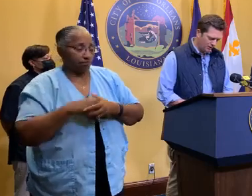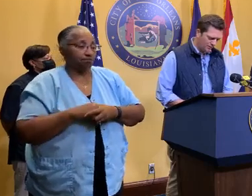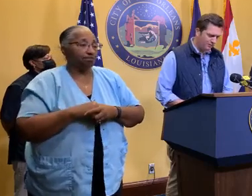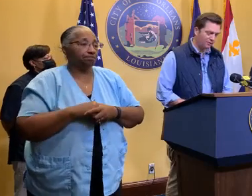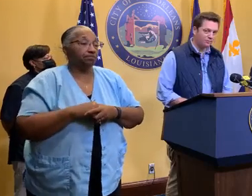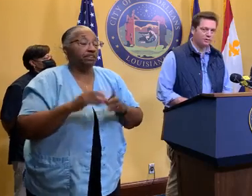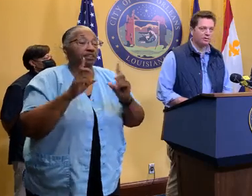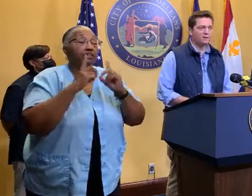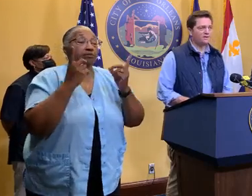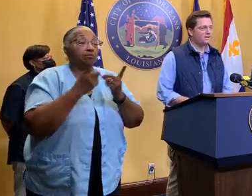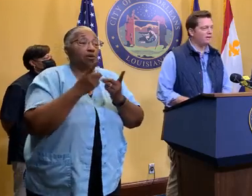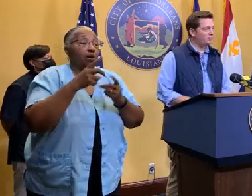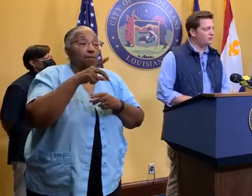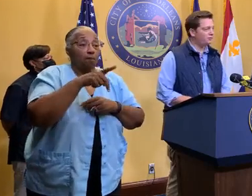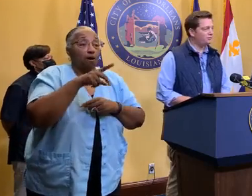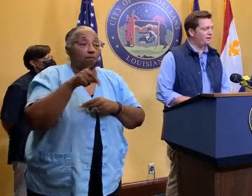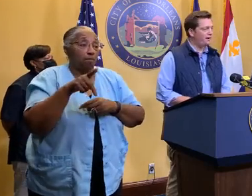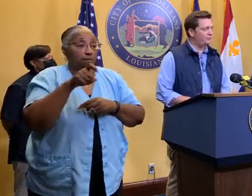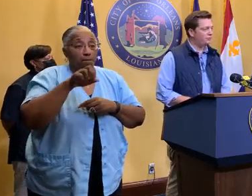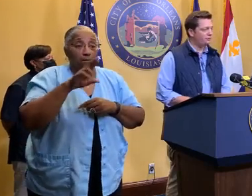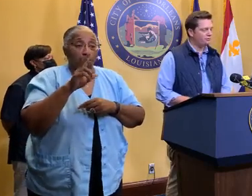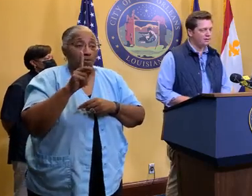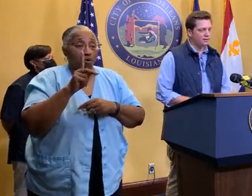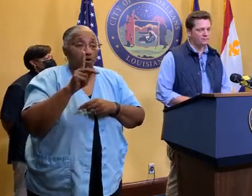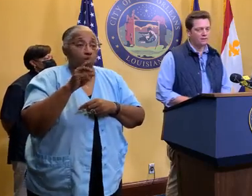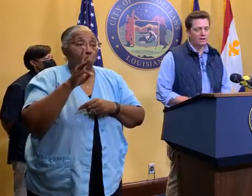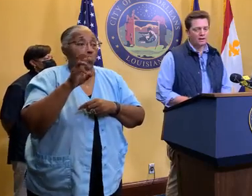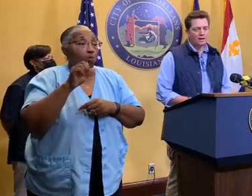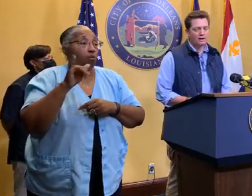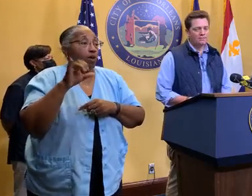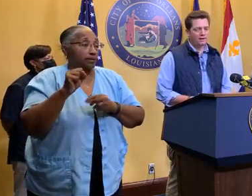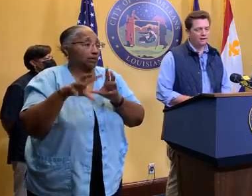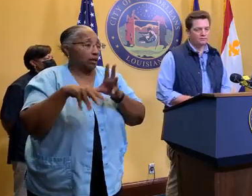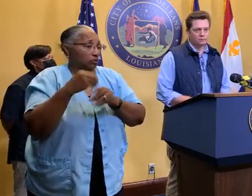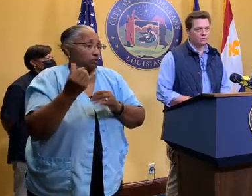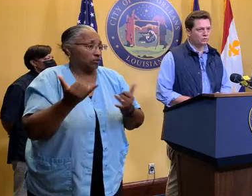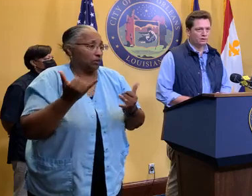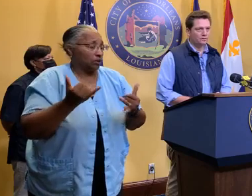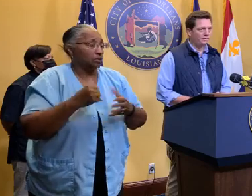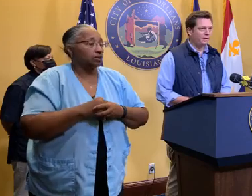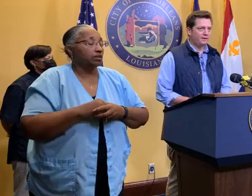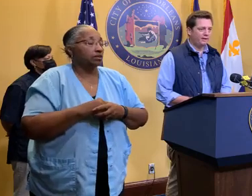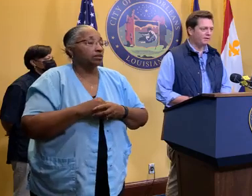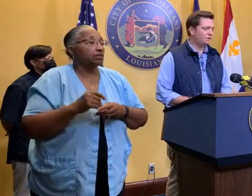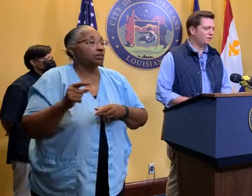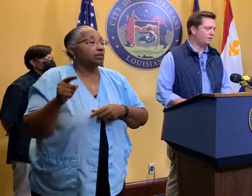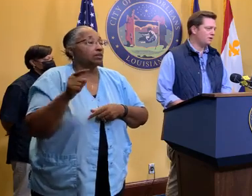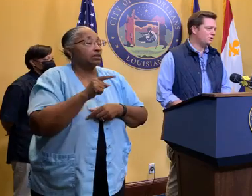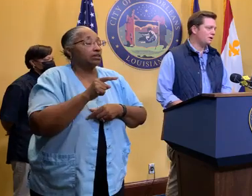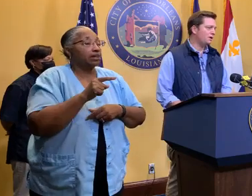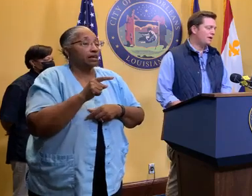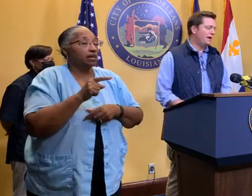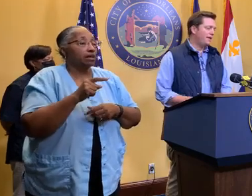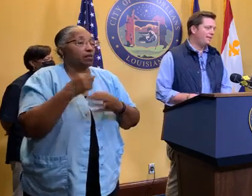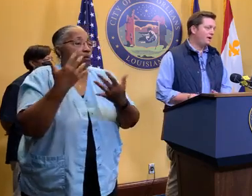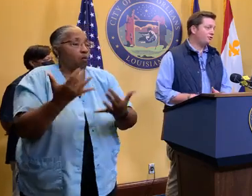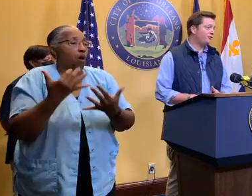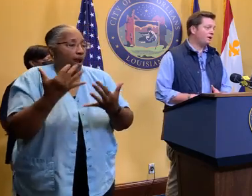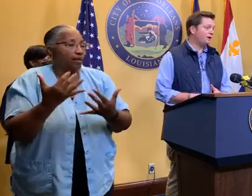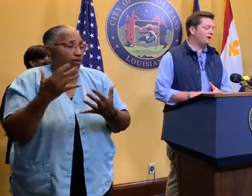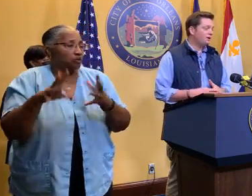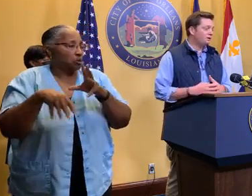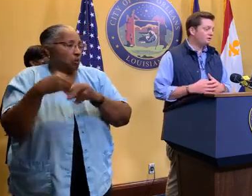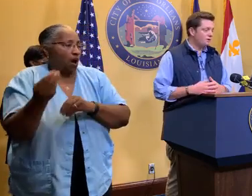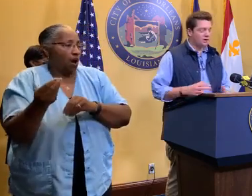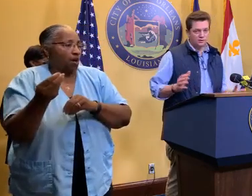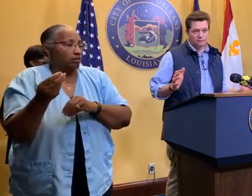the Department of Parks and Parkways is out in the streets right now, the forestry team. They were going to be bedded down at their location, and they are